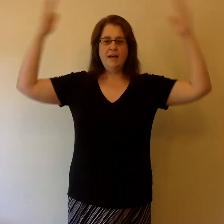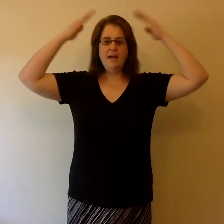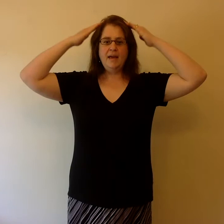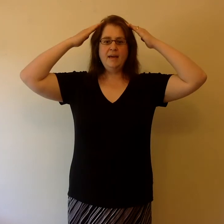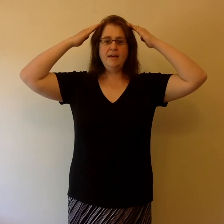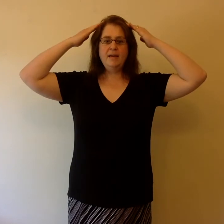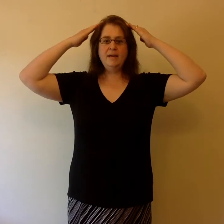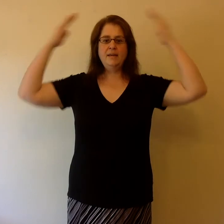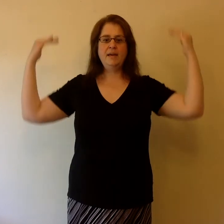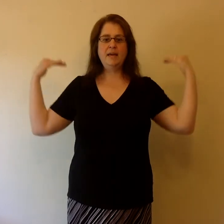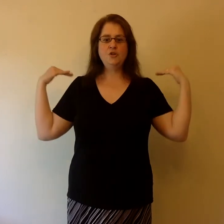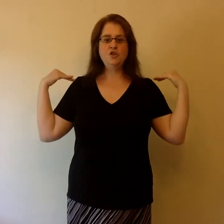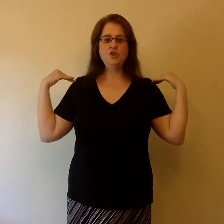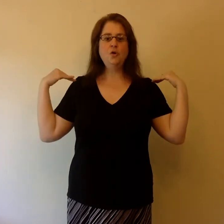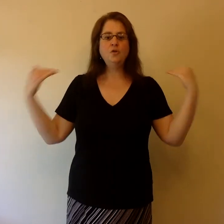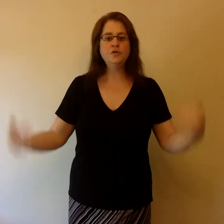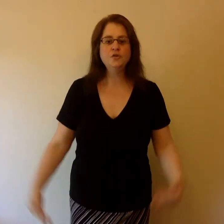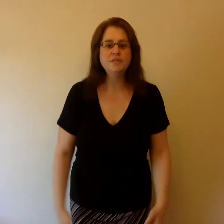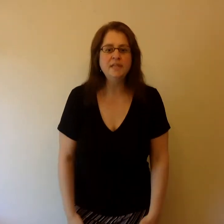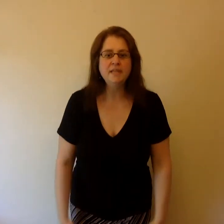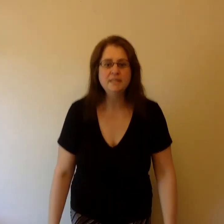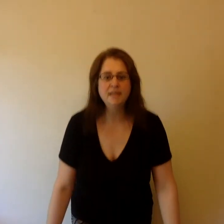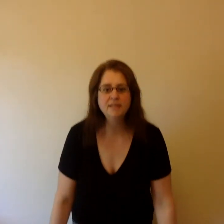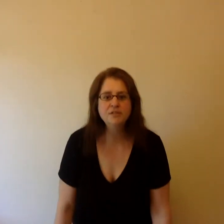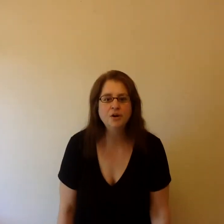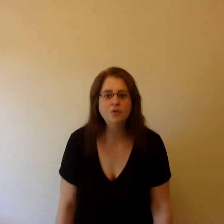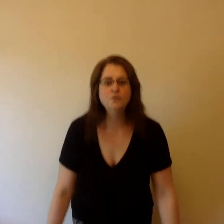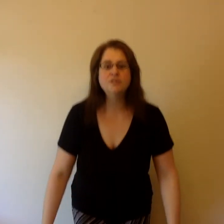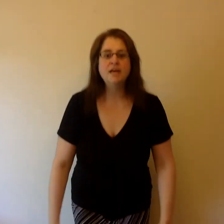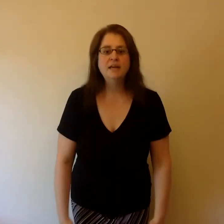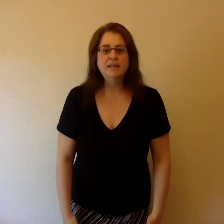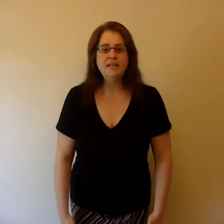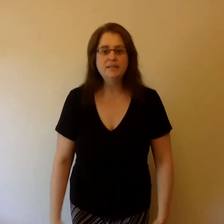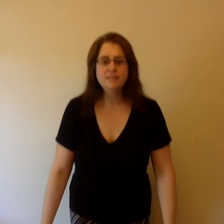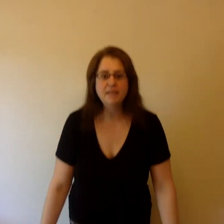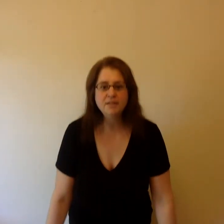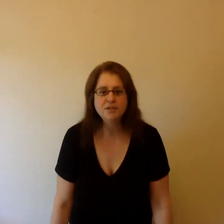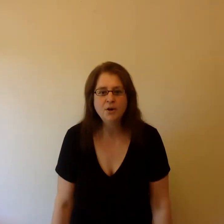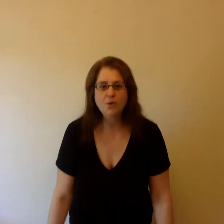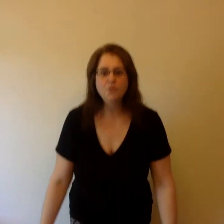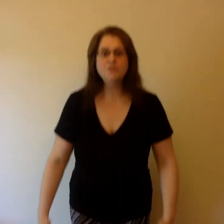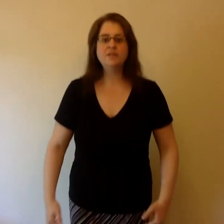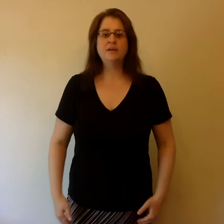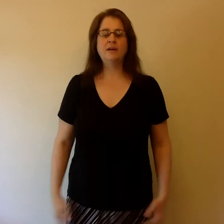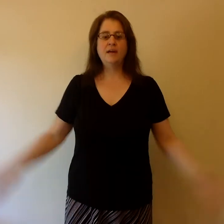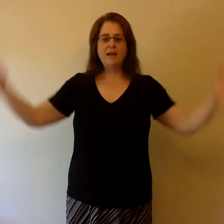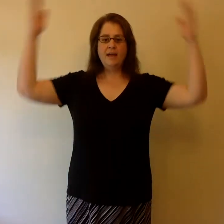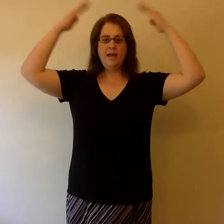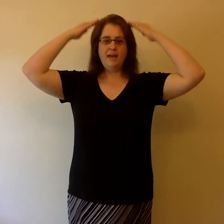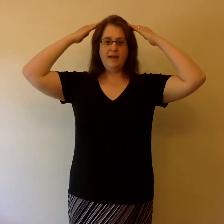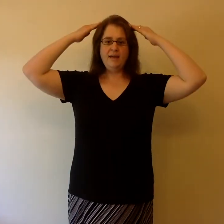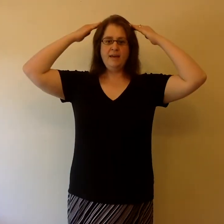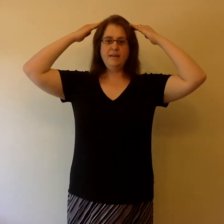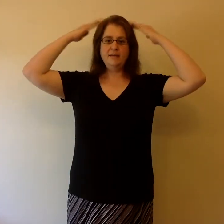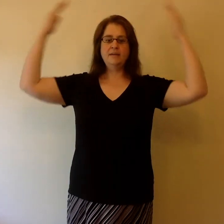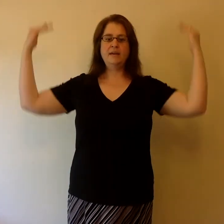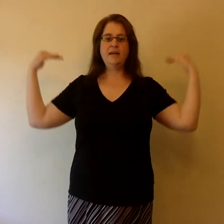Head and shoulders, knees and toes, knees and toes. Head and